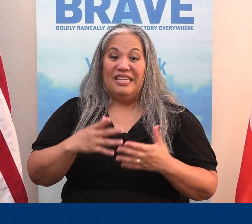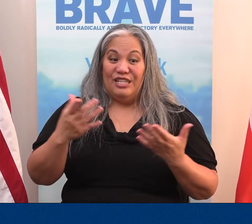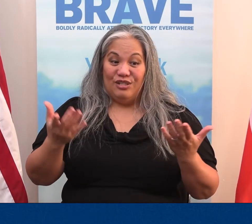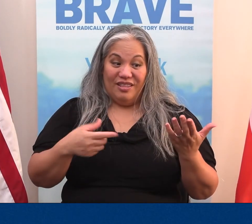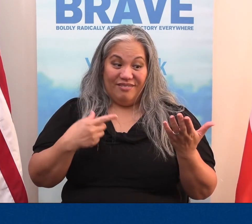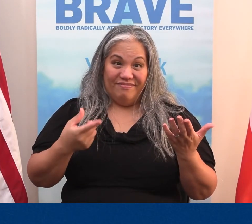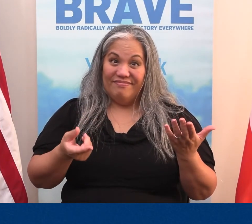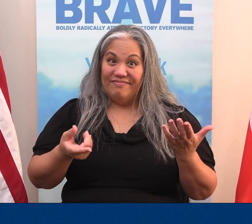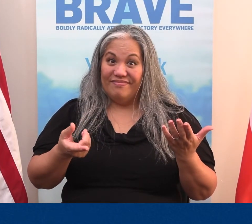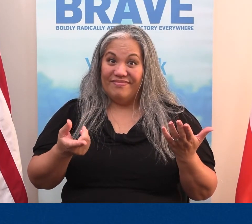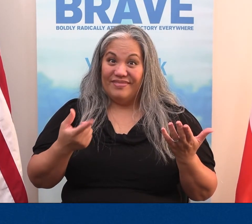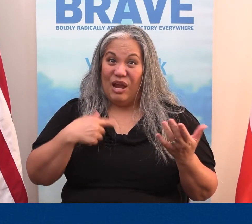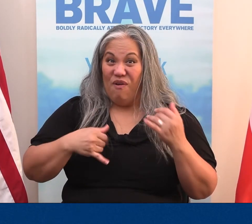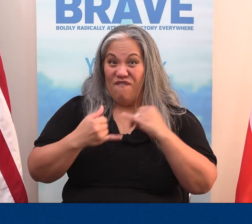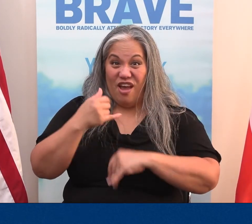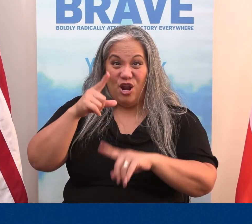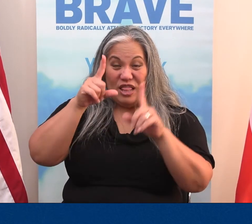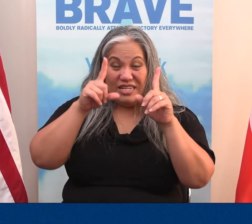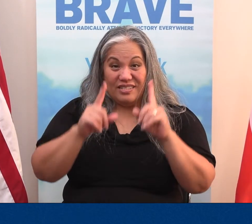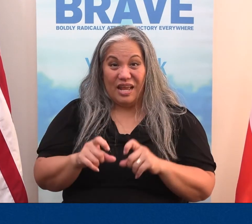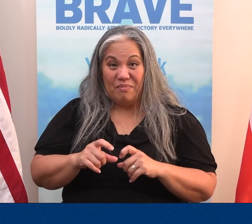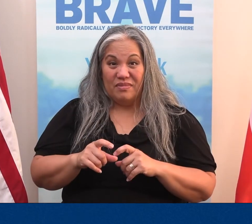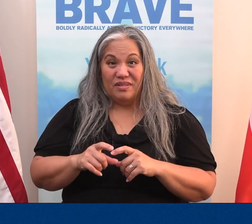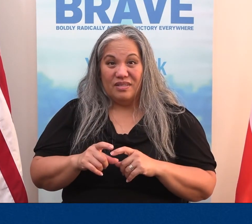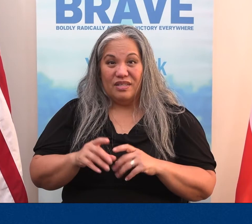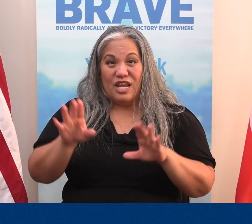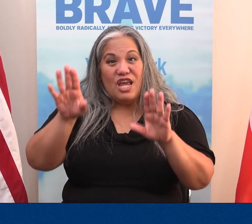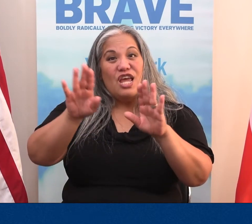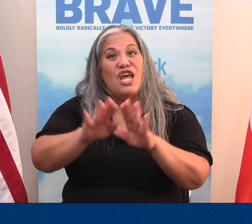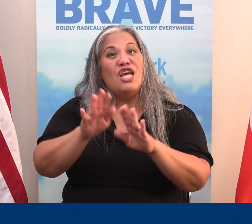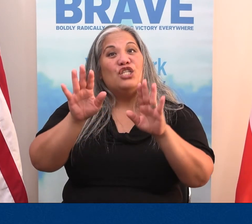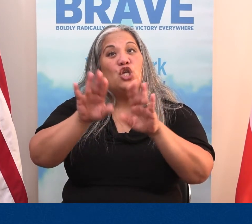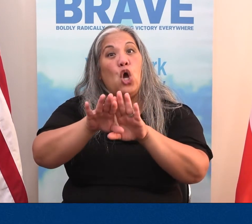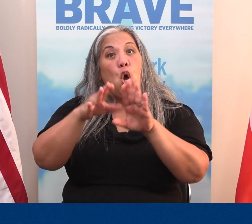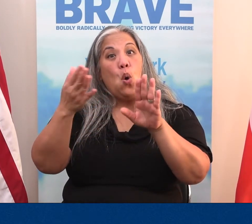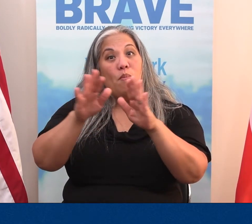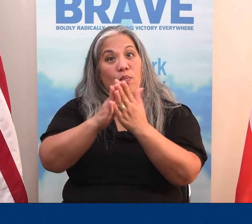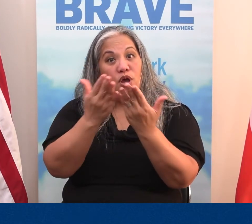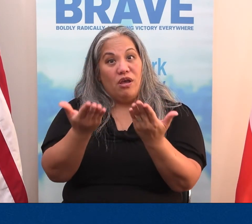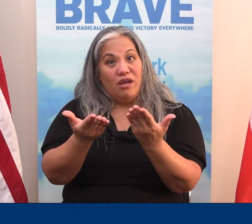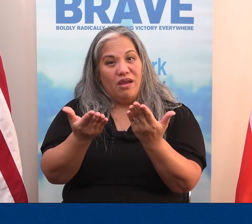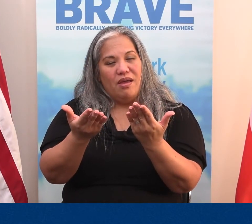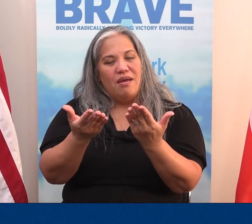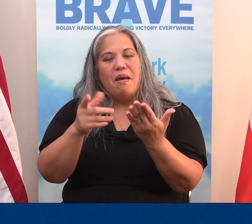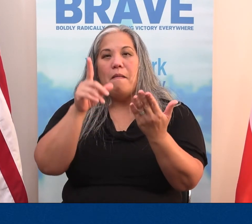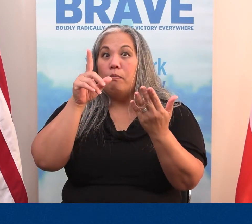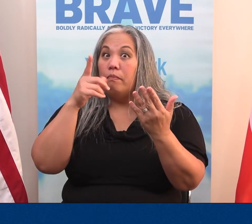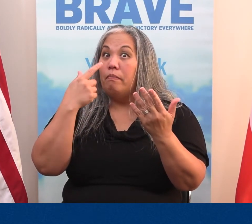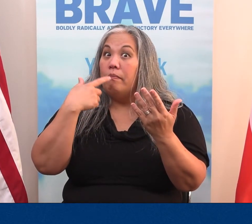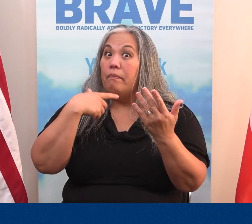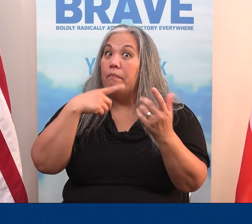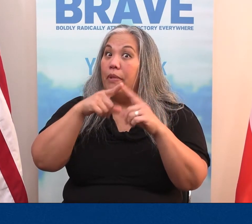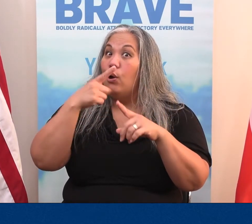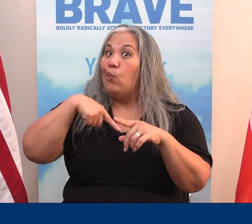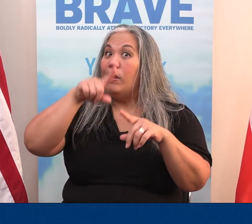And here's the thing. Our final exam, it's open book. But we've got to open it.